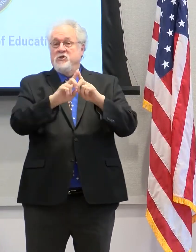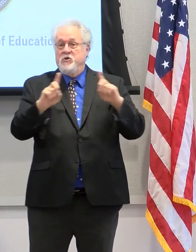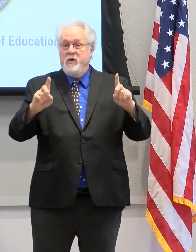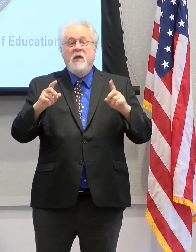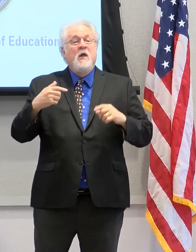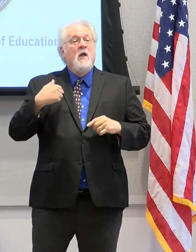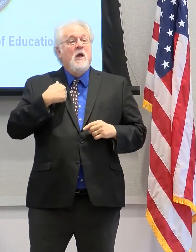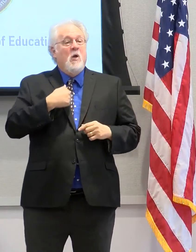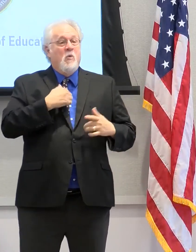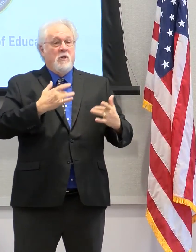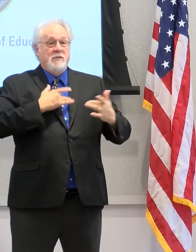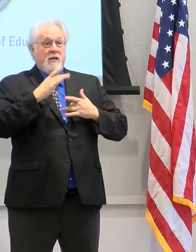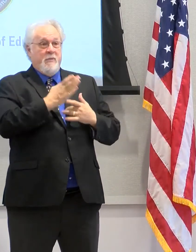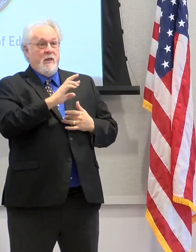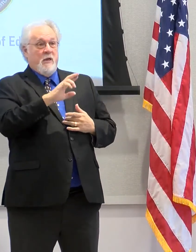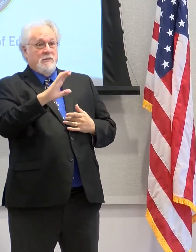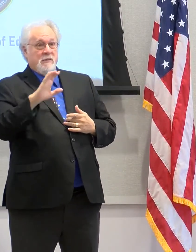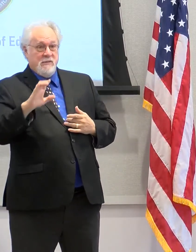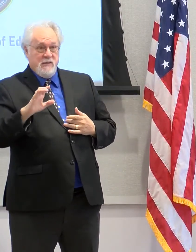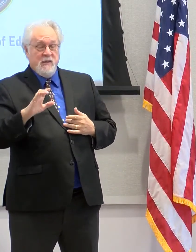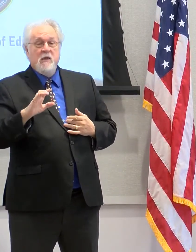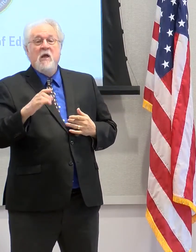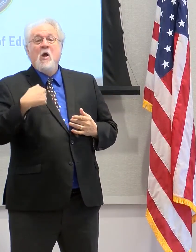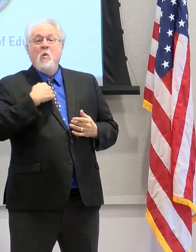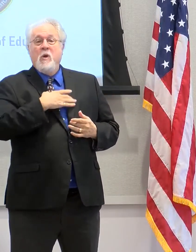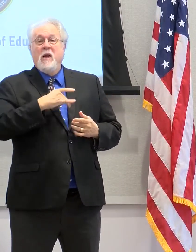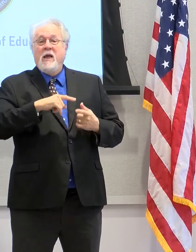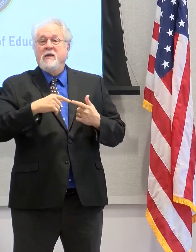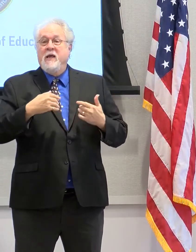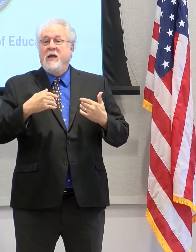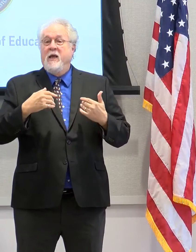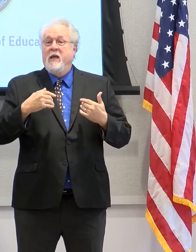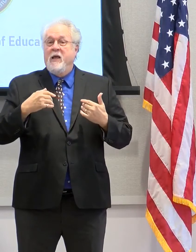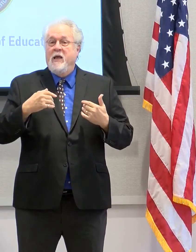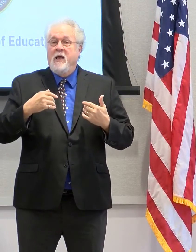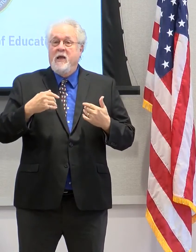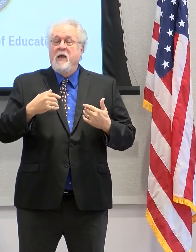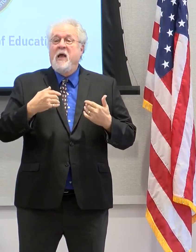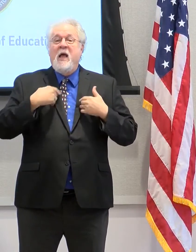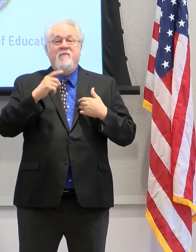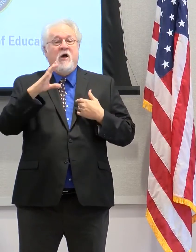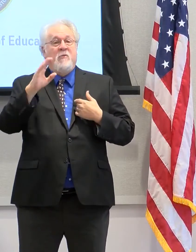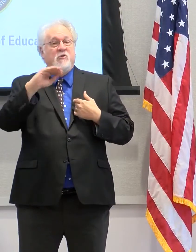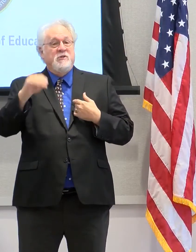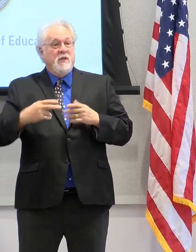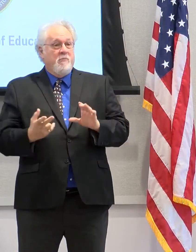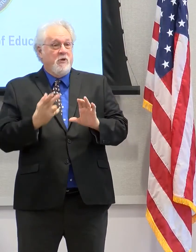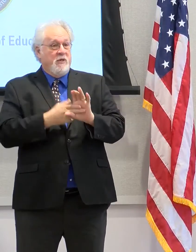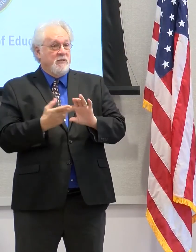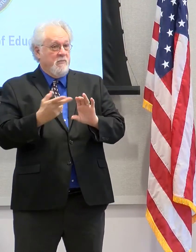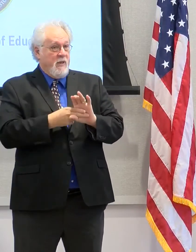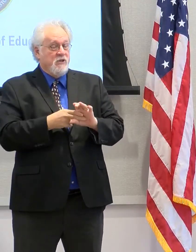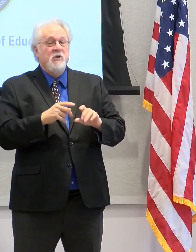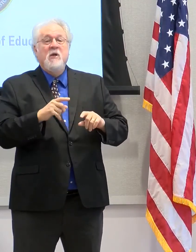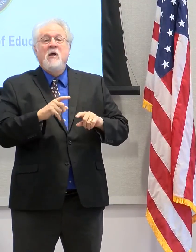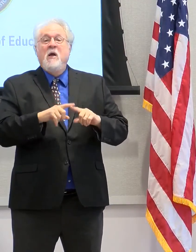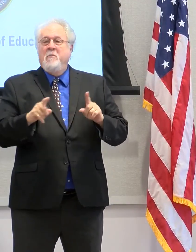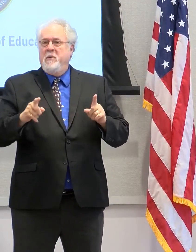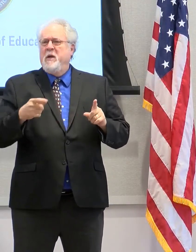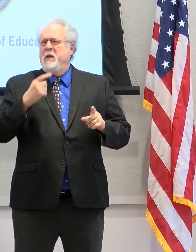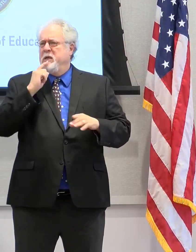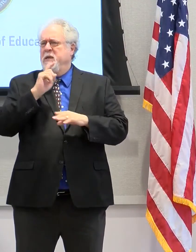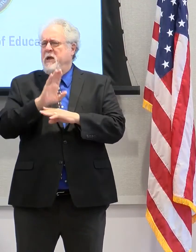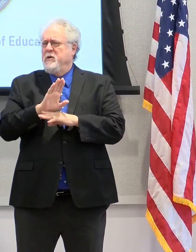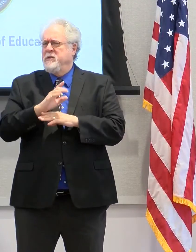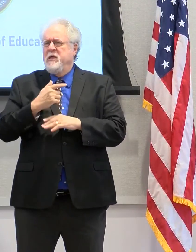BRCC and leading some of the effort. Certainly, we would like to have 100% participation in this type of program. But I